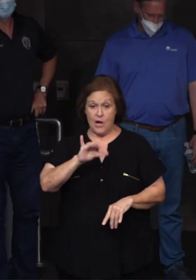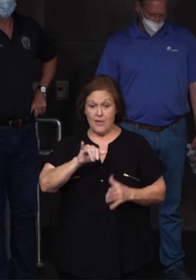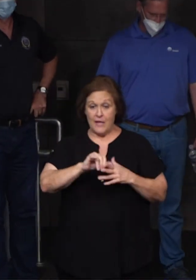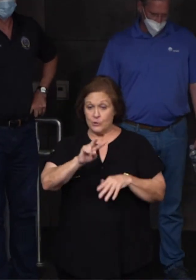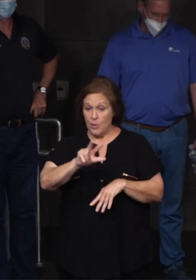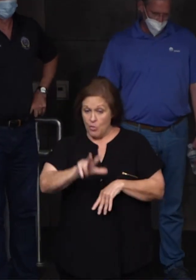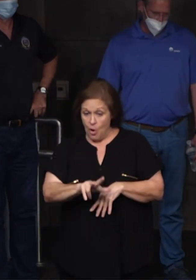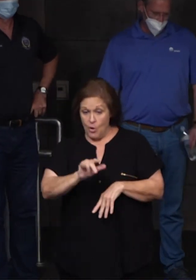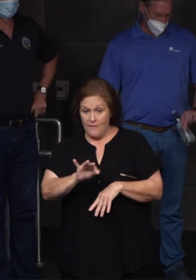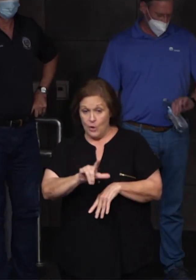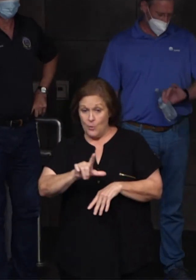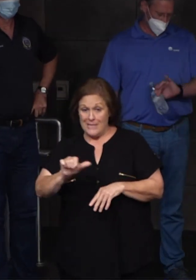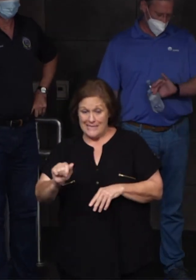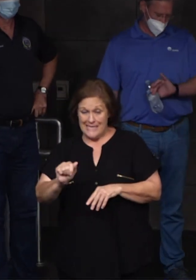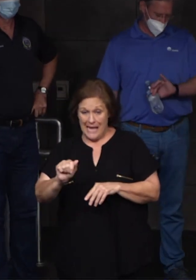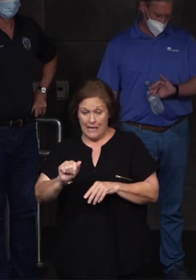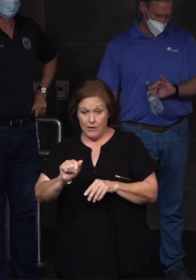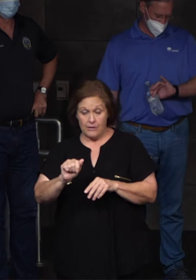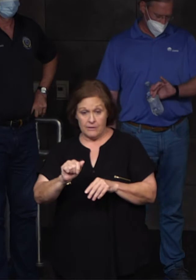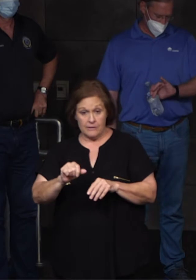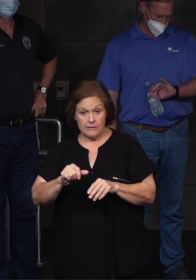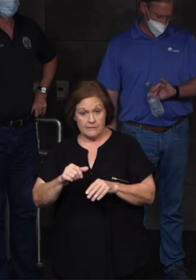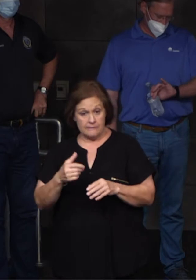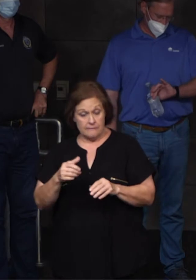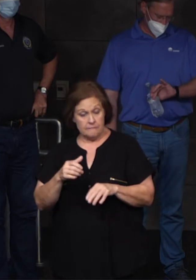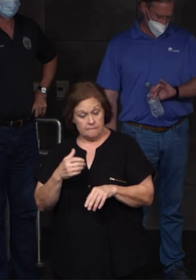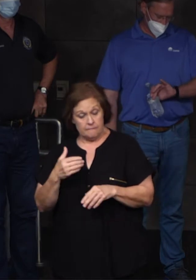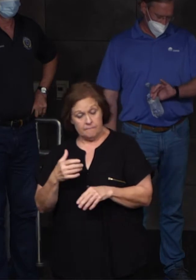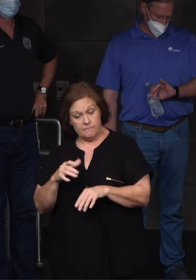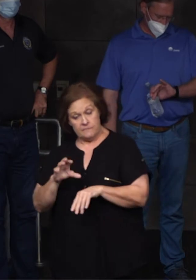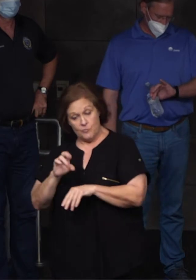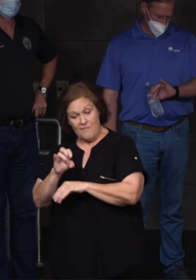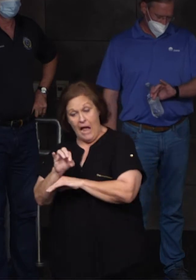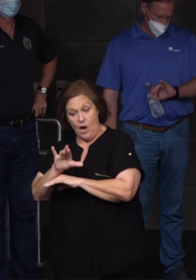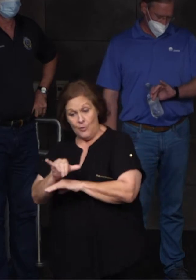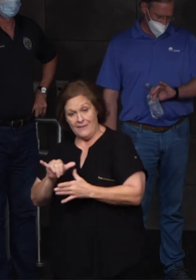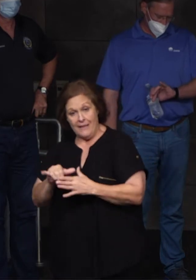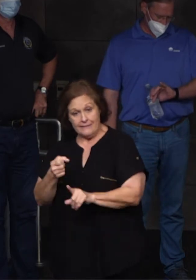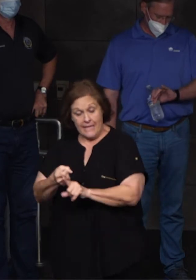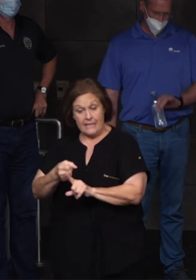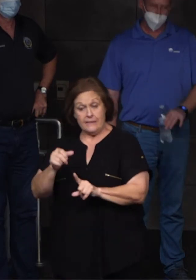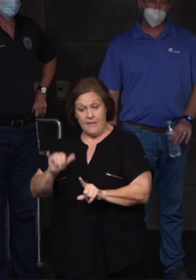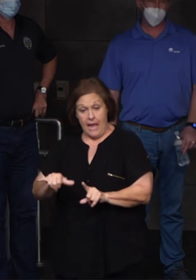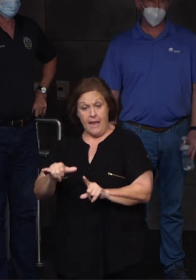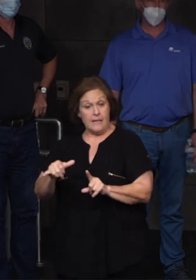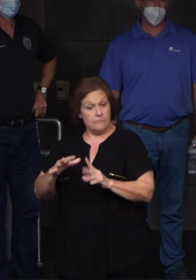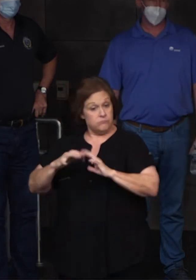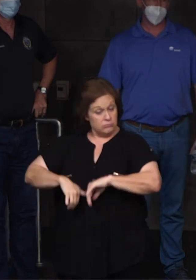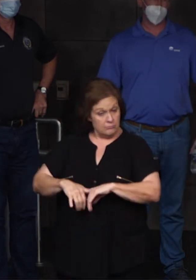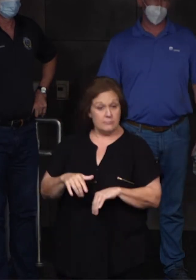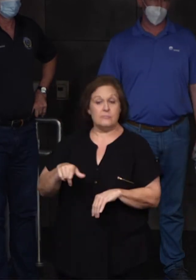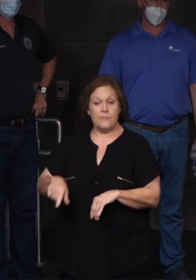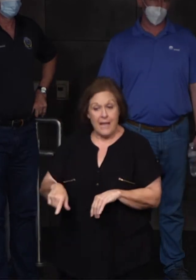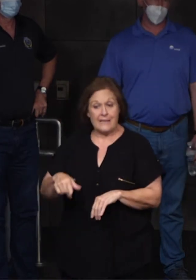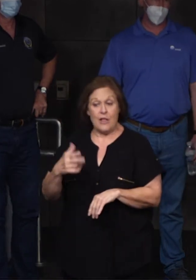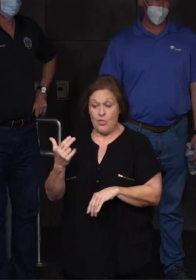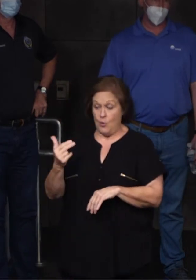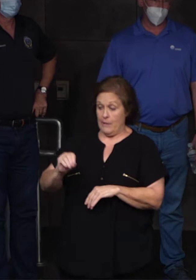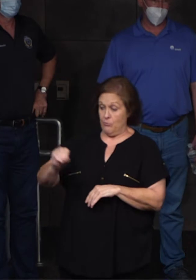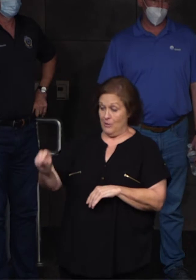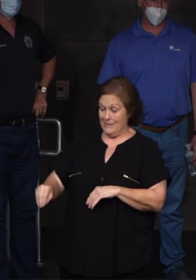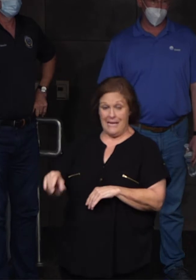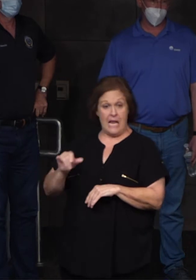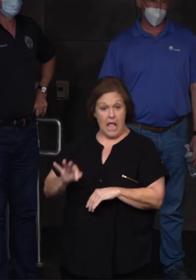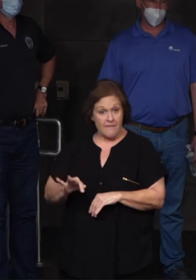of the Louisiana refining capacity. Those eight refineries that were hit and are down also represent 13%